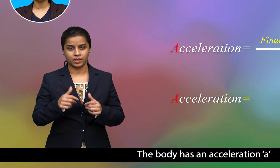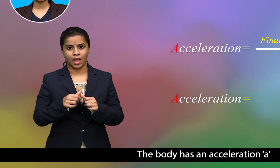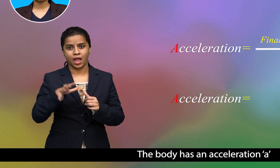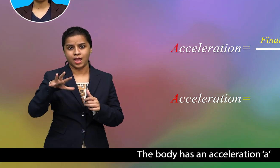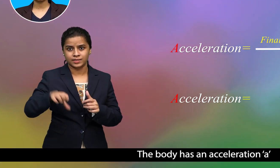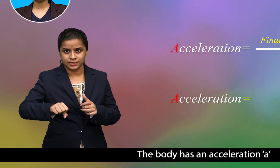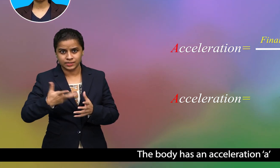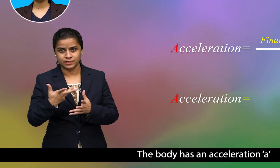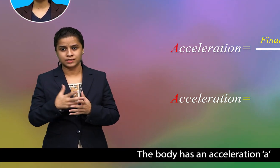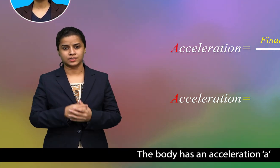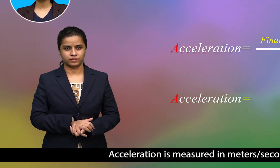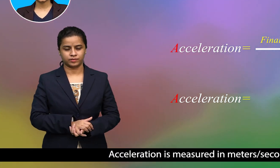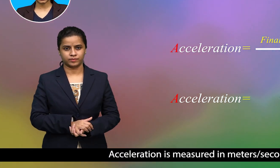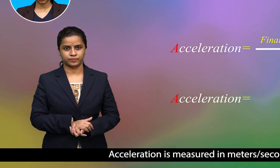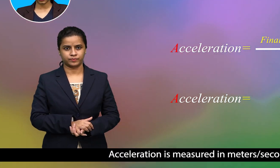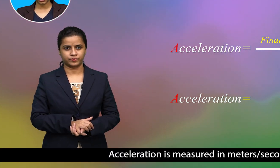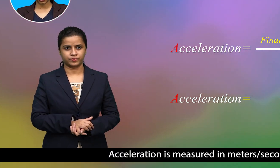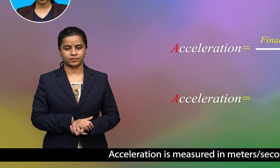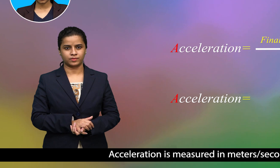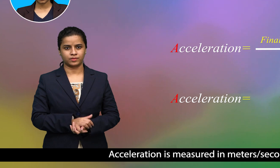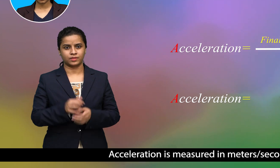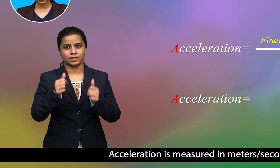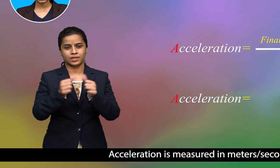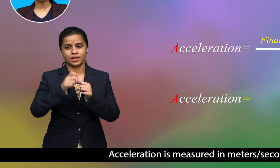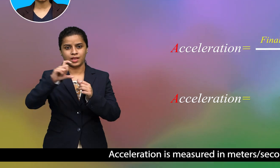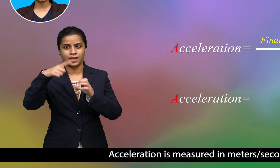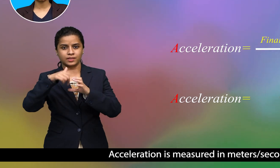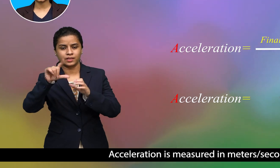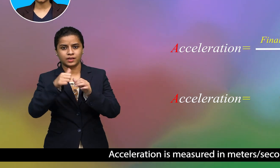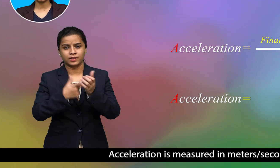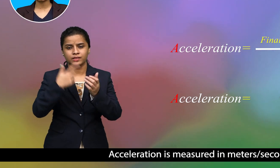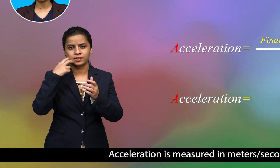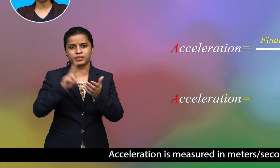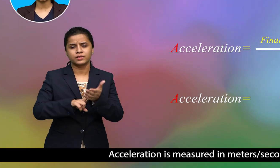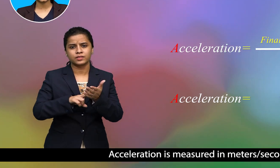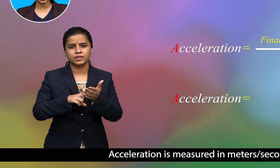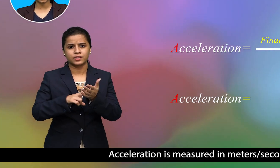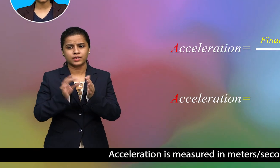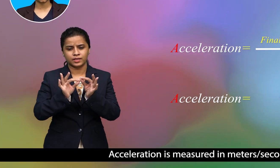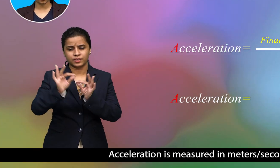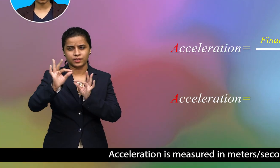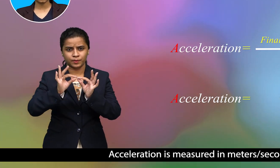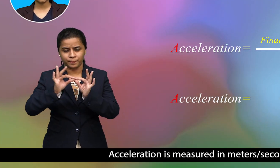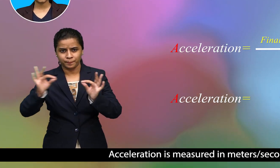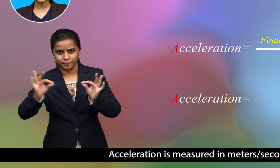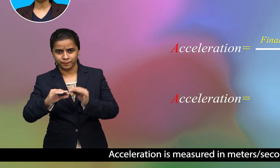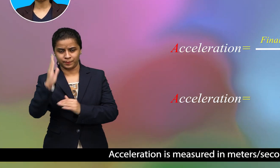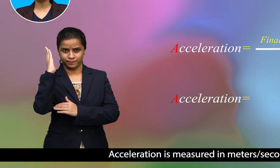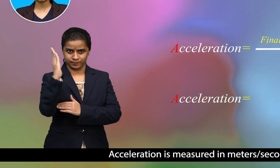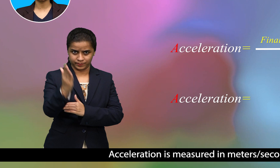acceleration is measured in meters per second square in SI